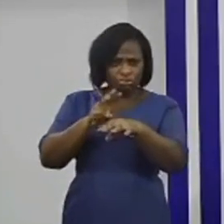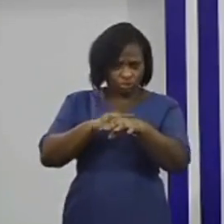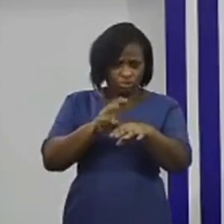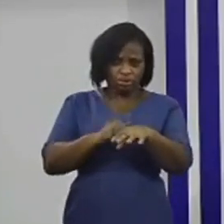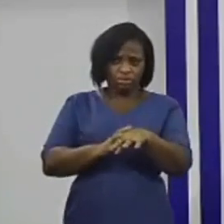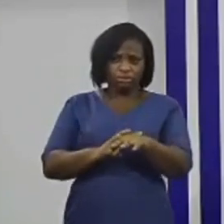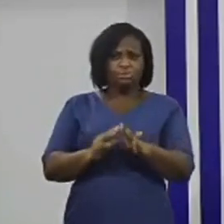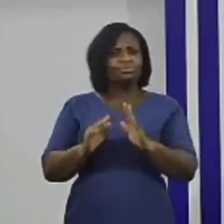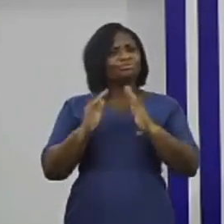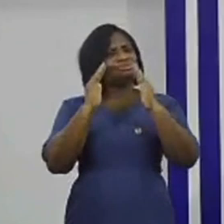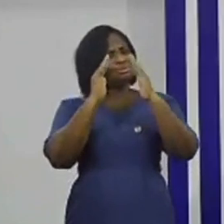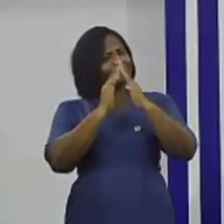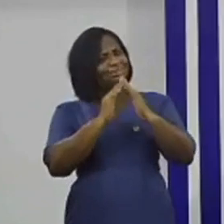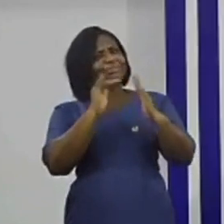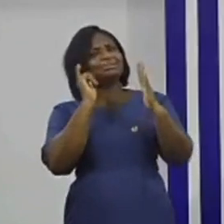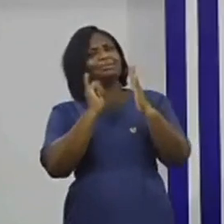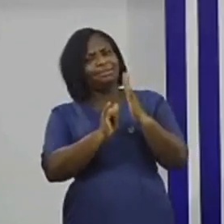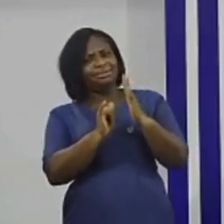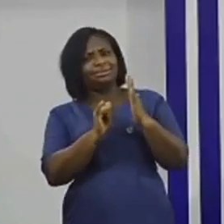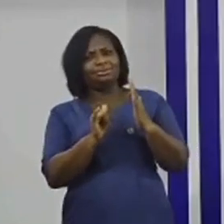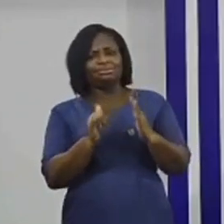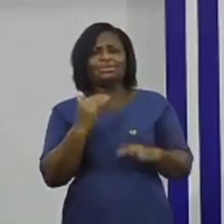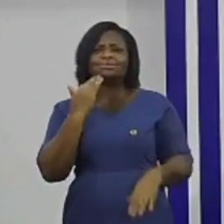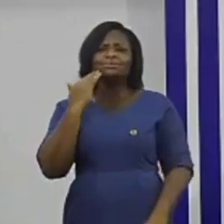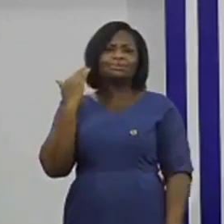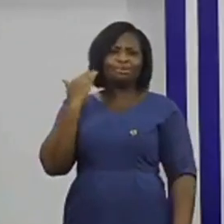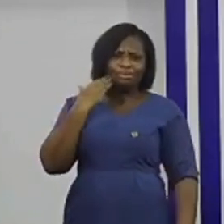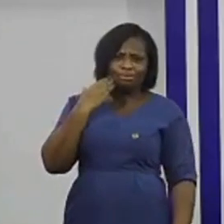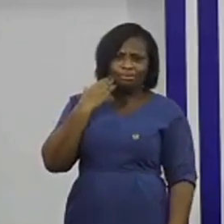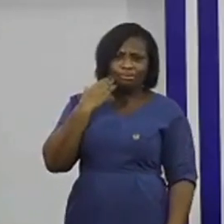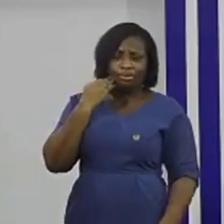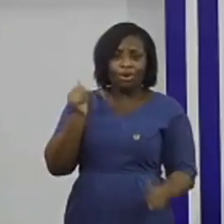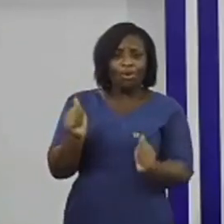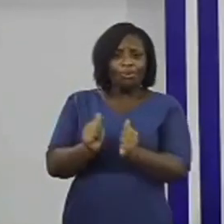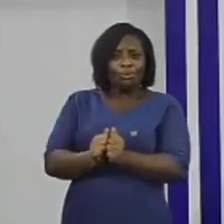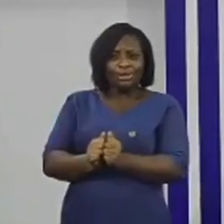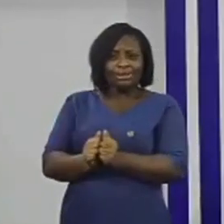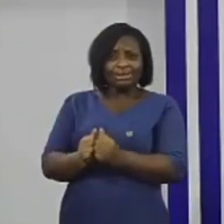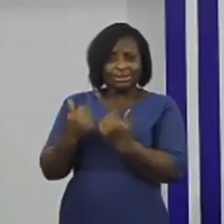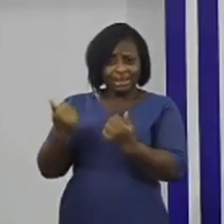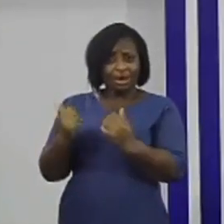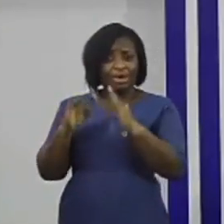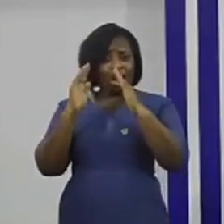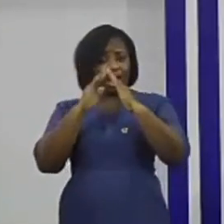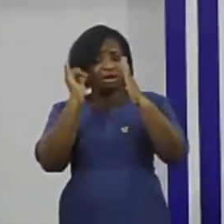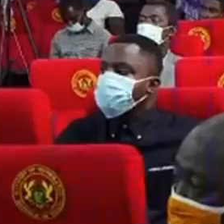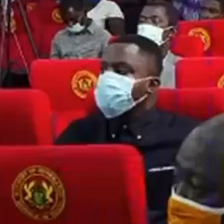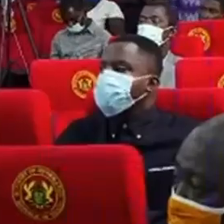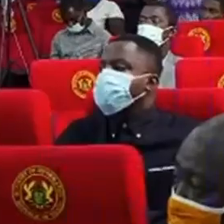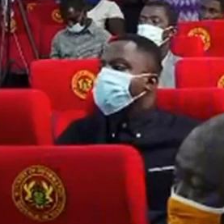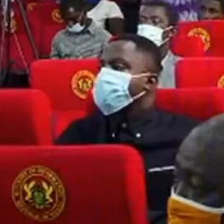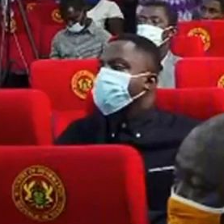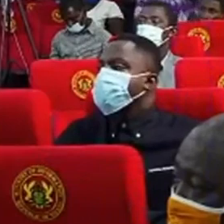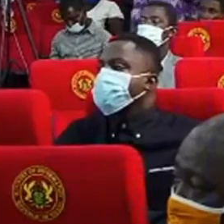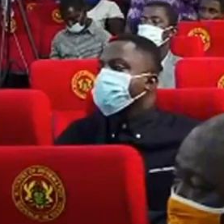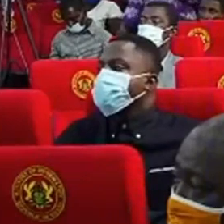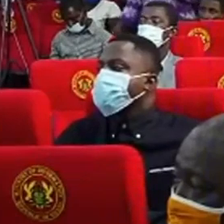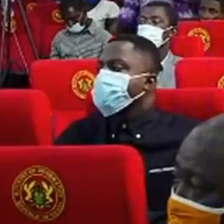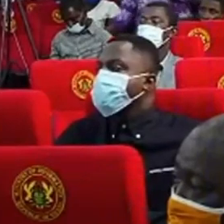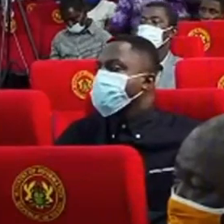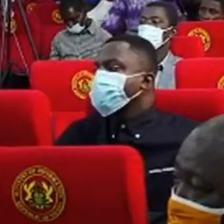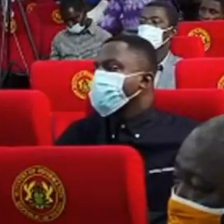as much as possible. And even with the lifting of the lockdown, you have to stay at home.